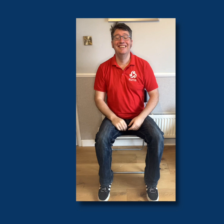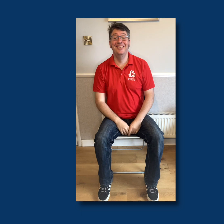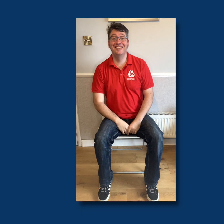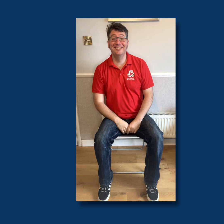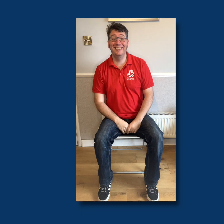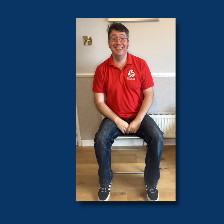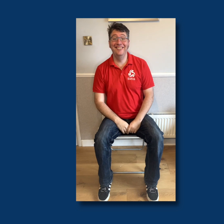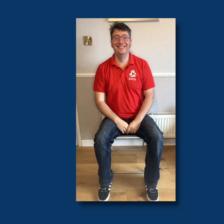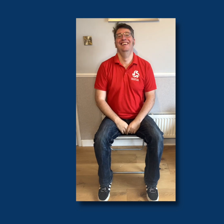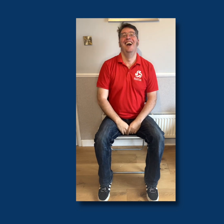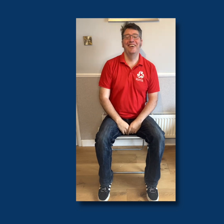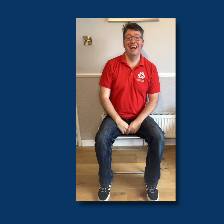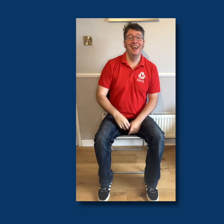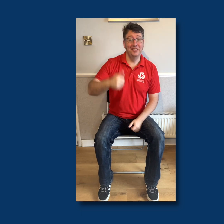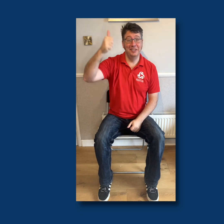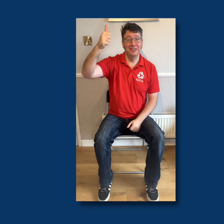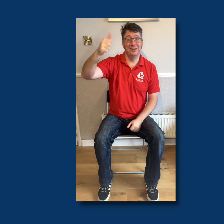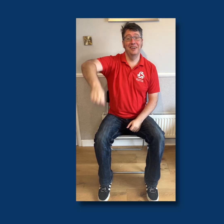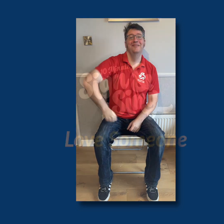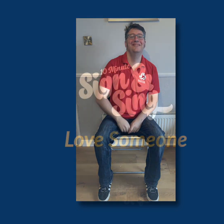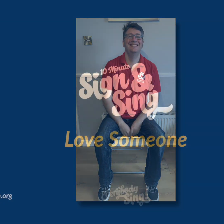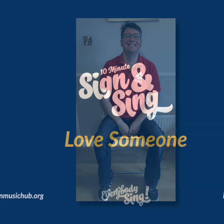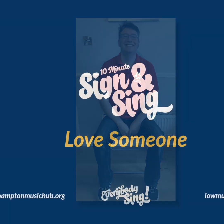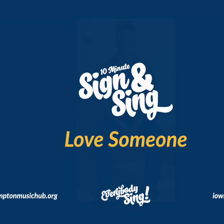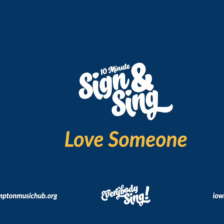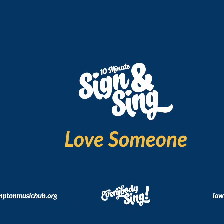Not too tricky? Okay, I'll see you for the song.